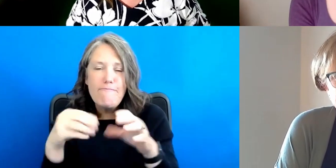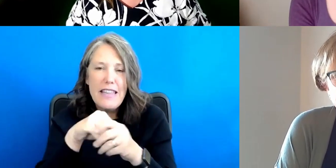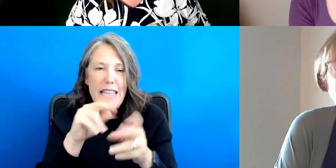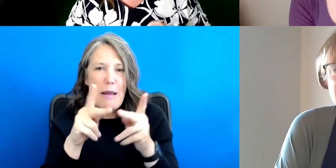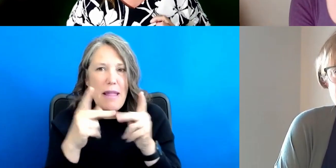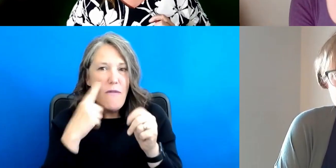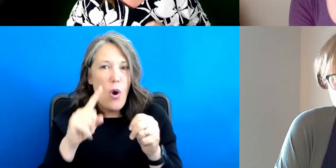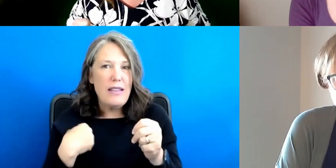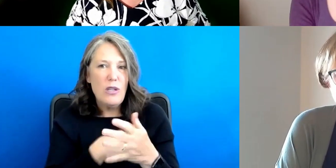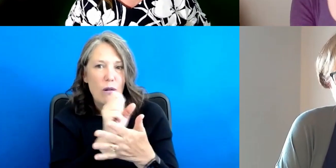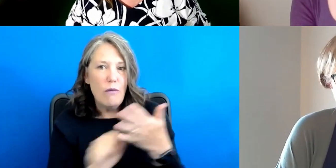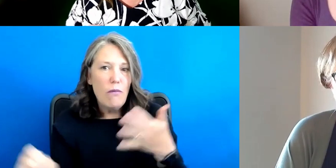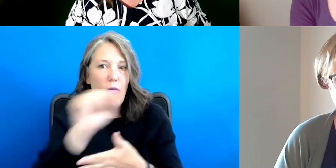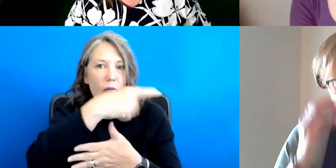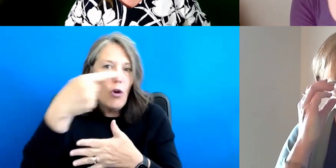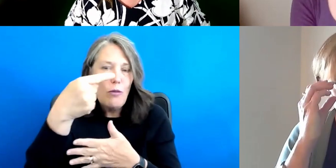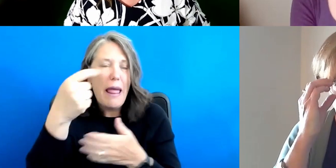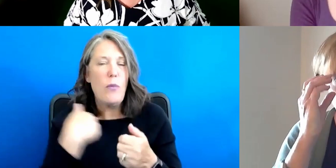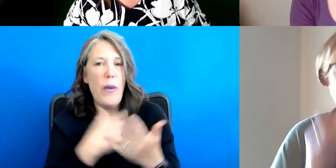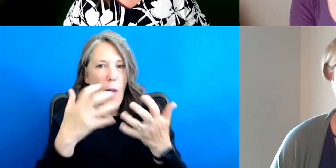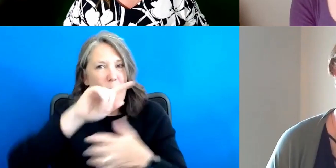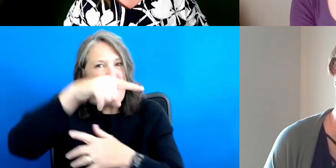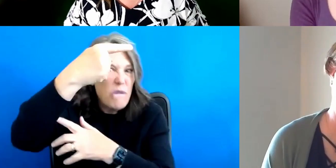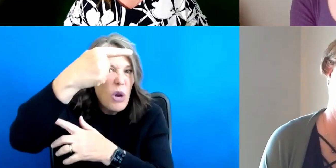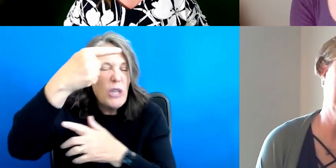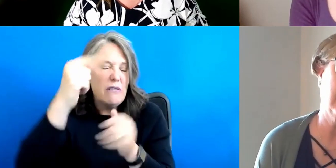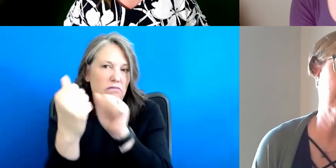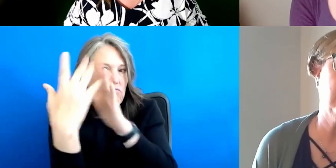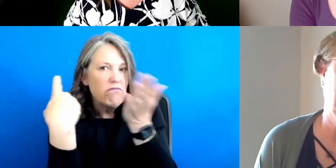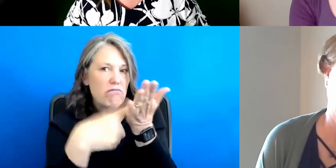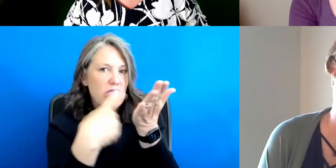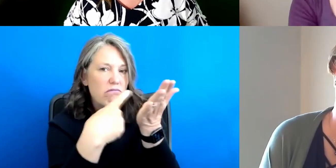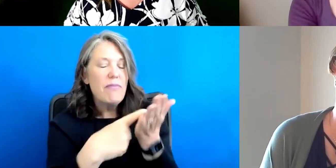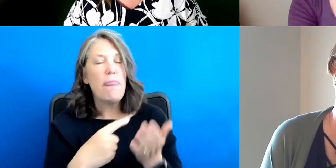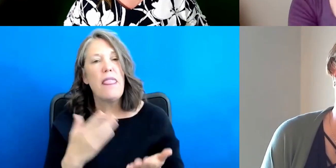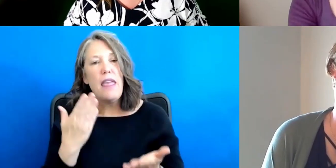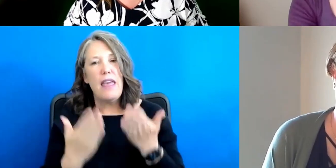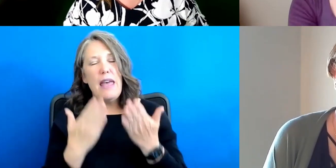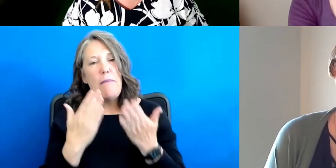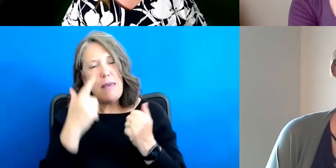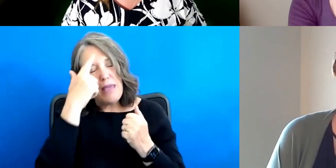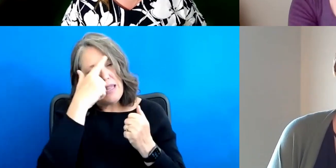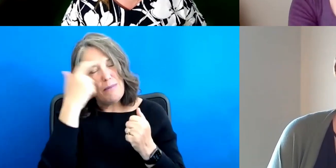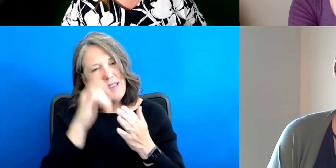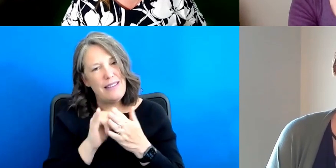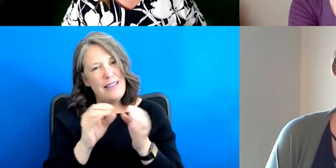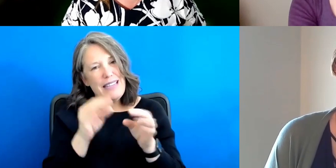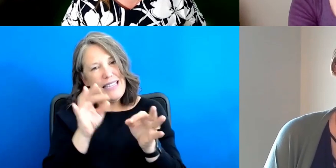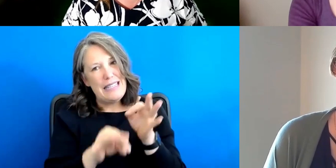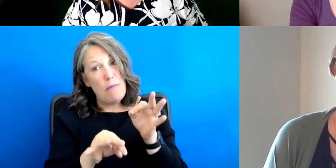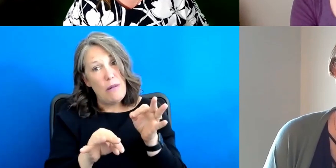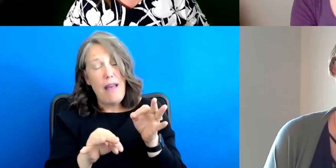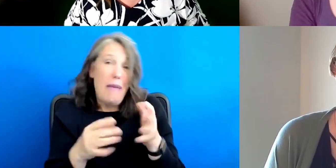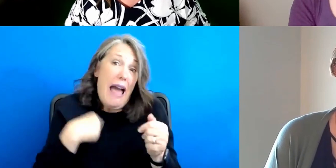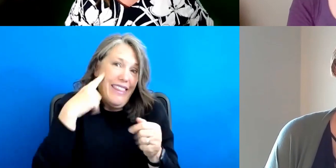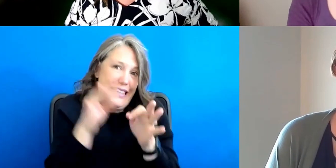first, you know, our treaty comes up first. Um, and maybe it's because it's the simplest and easiest one to do. I don't